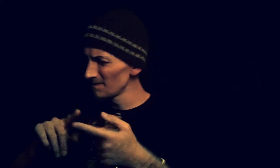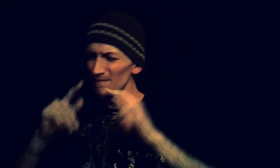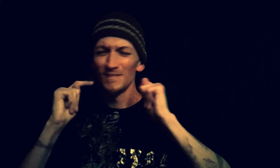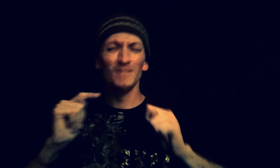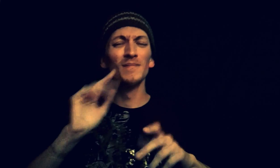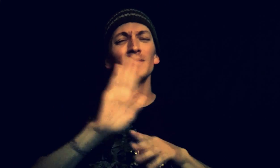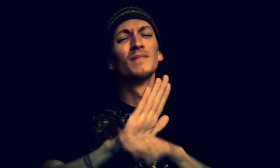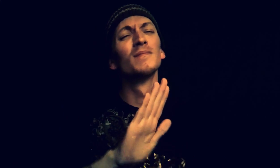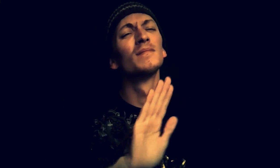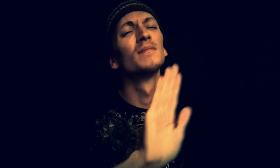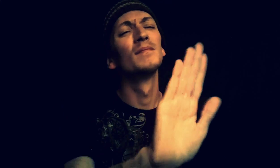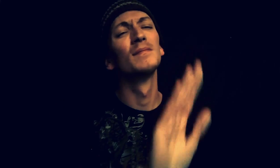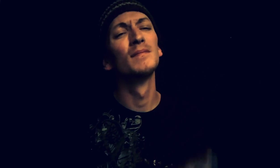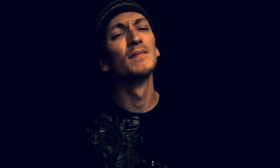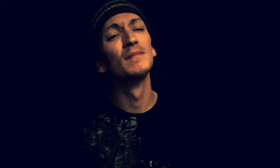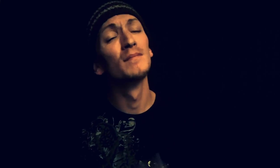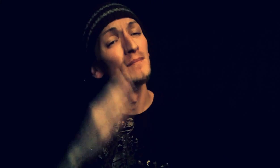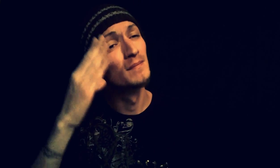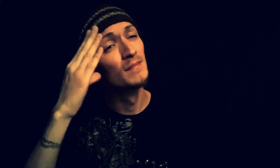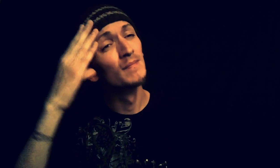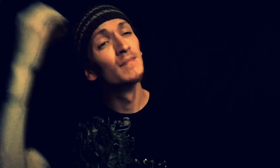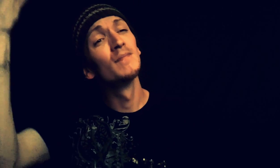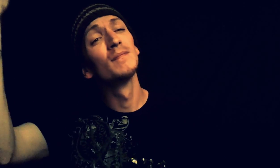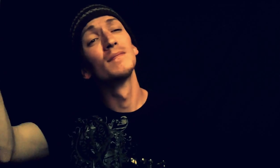down your opinions